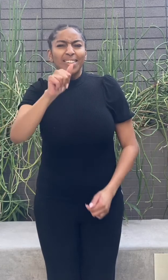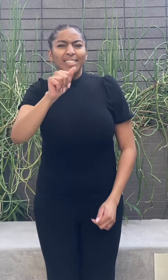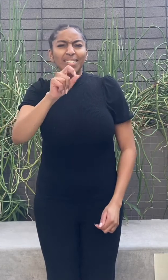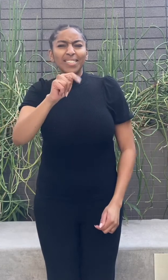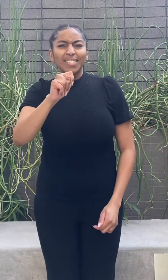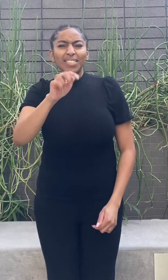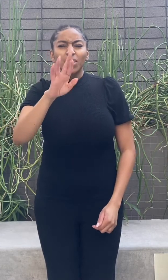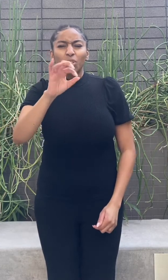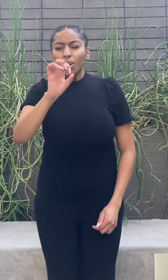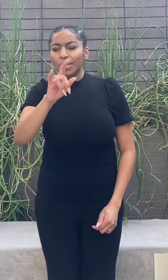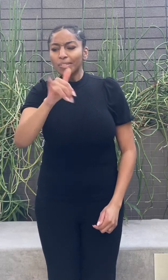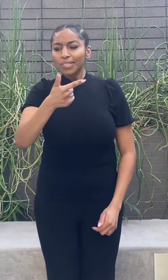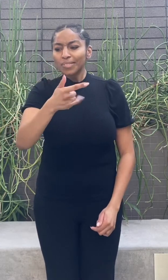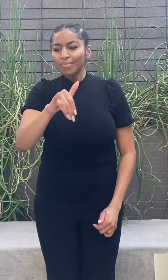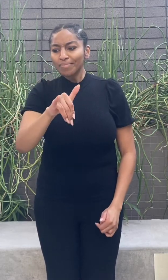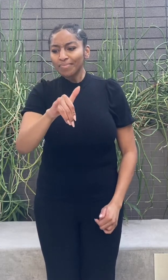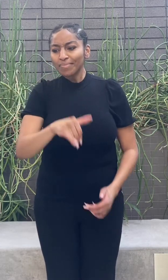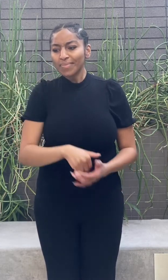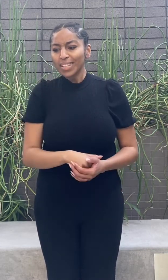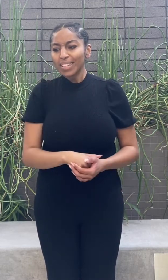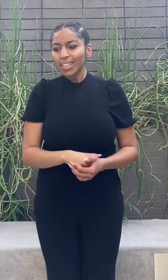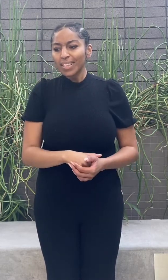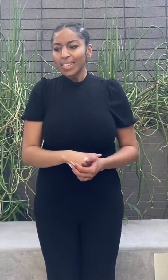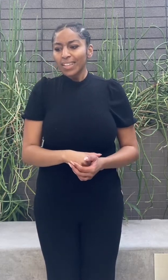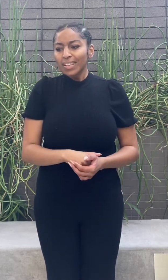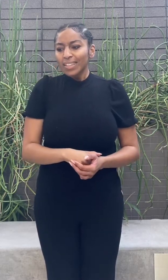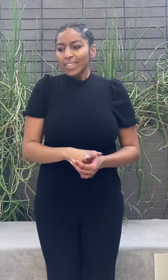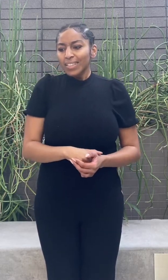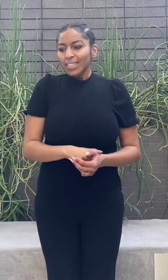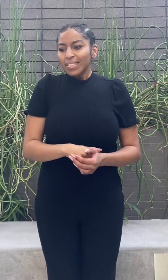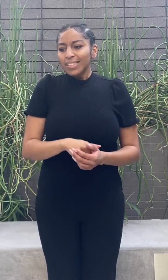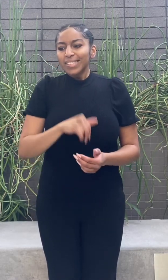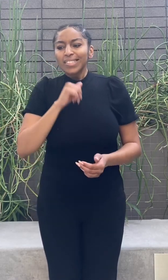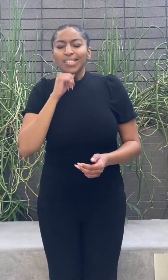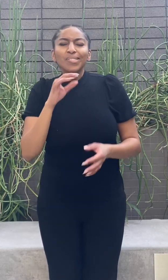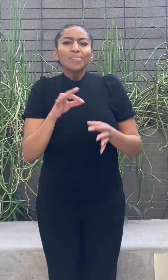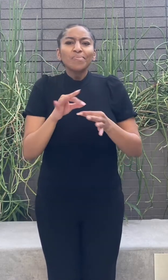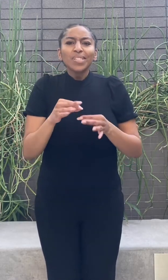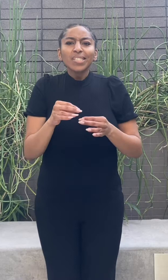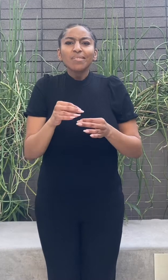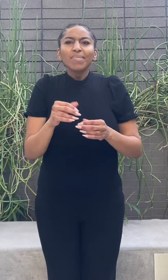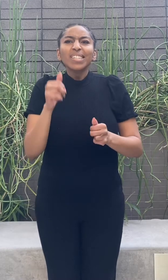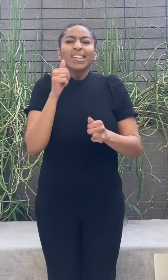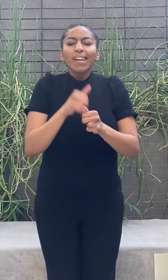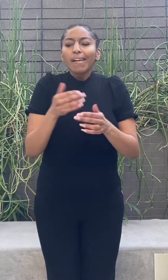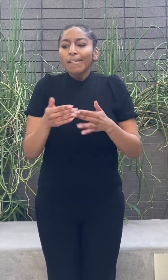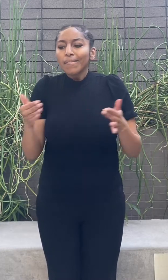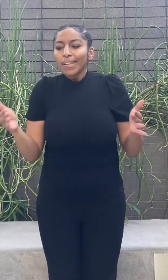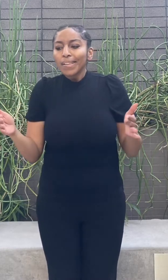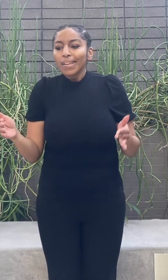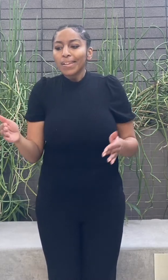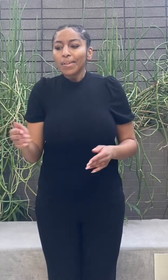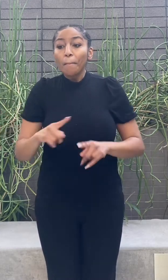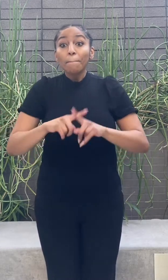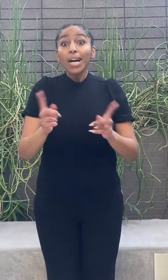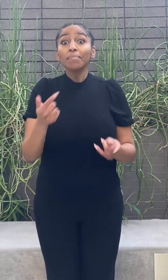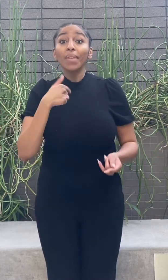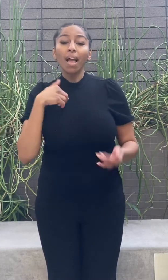Trauma and astrology don't explain everything, but I've got PTSD and